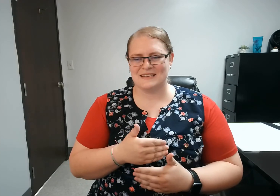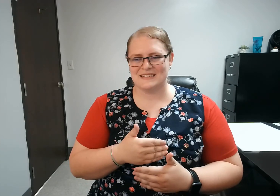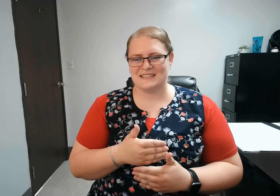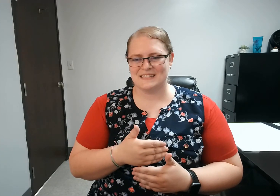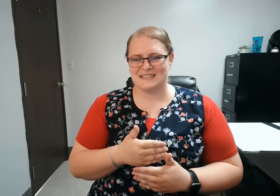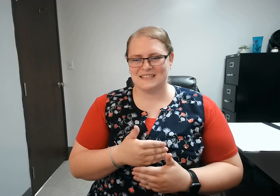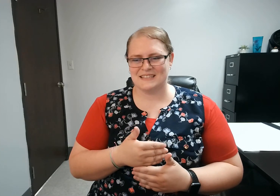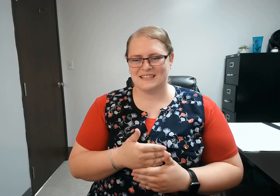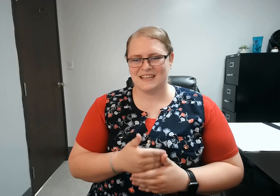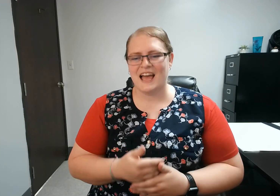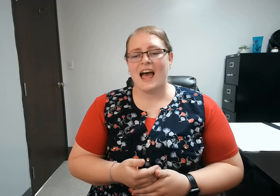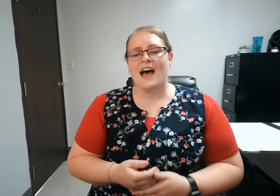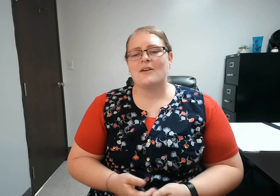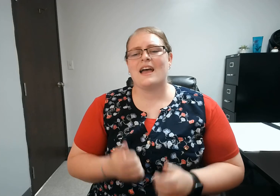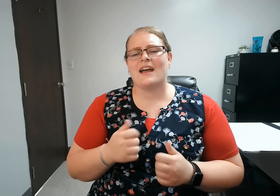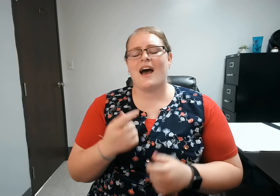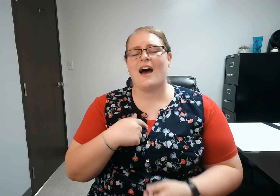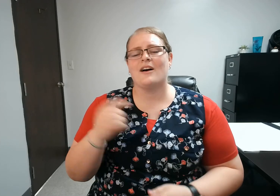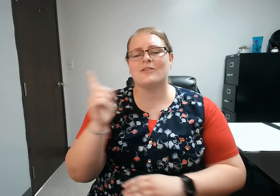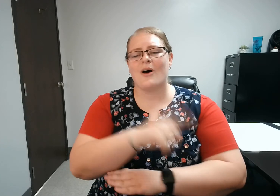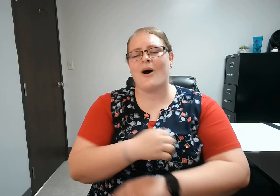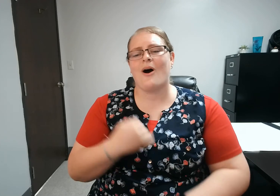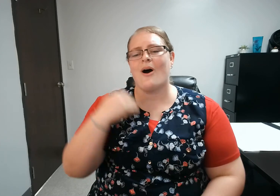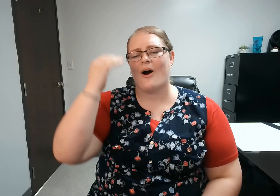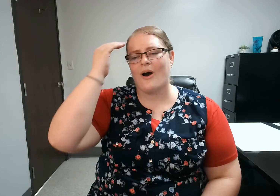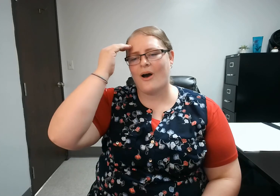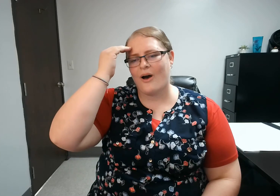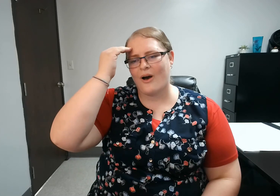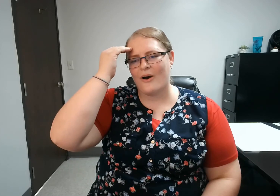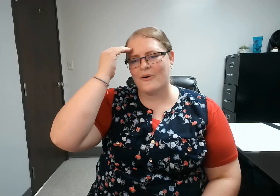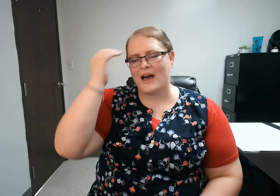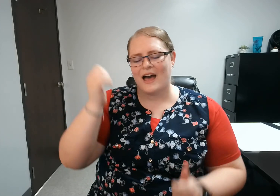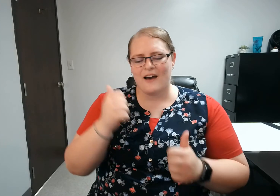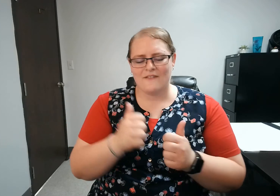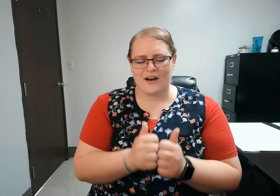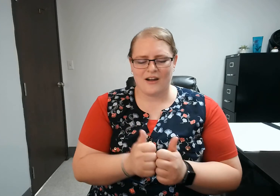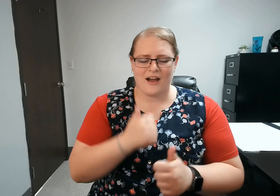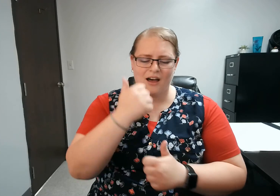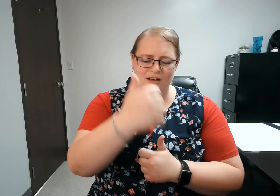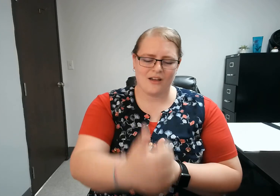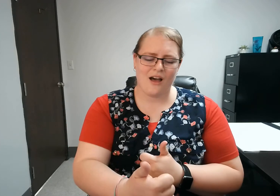see I don't know, I don't know